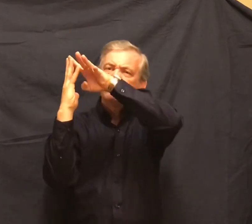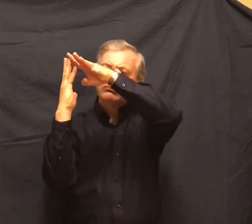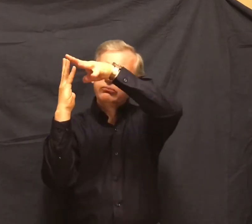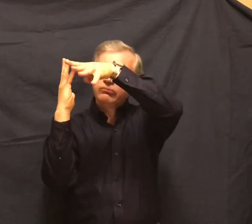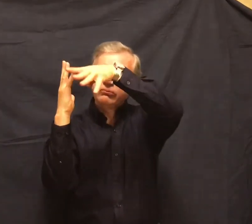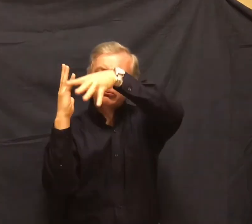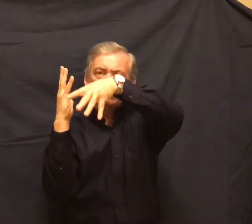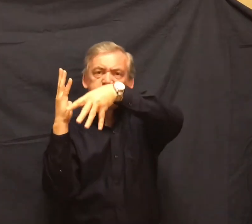winter's flooding,